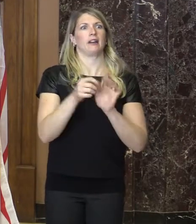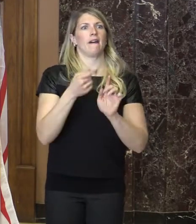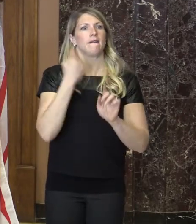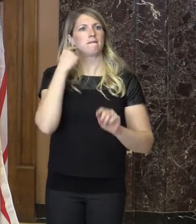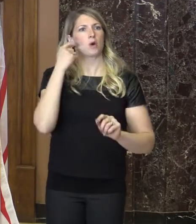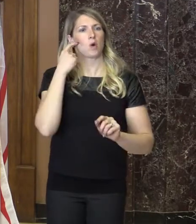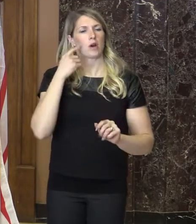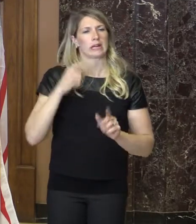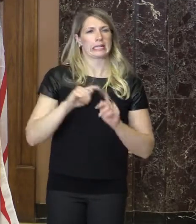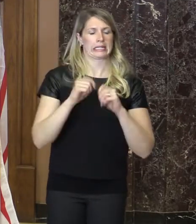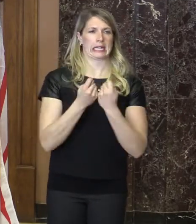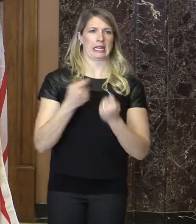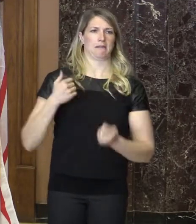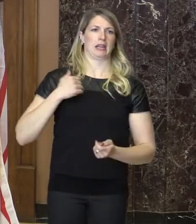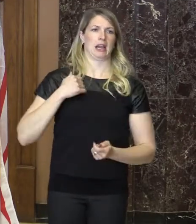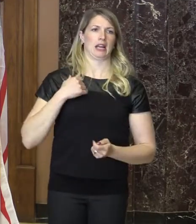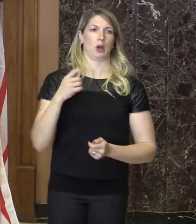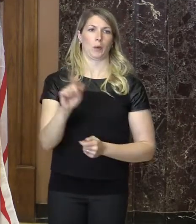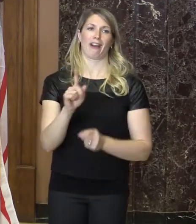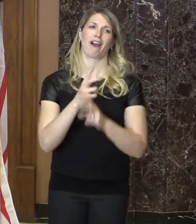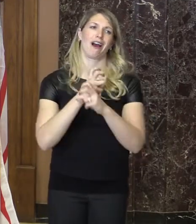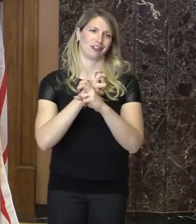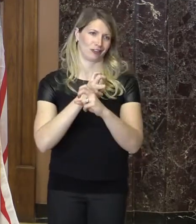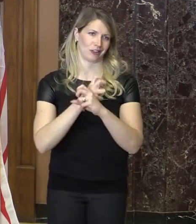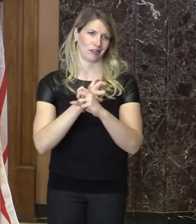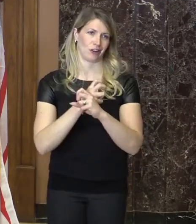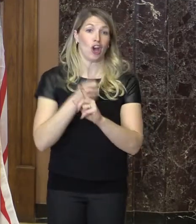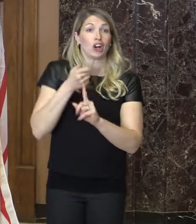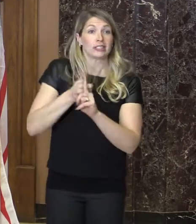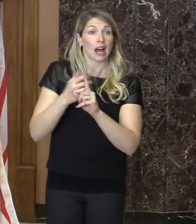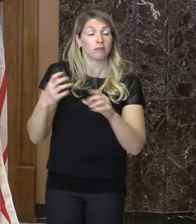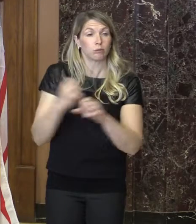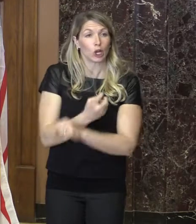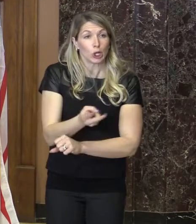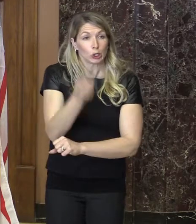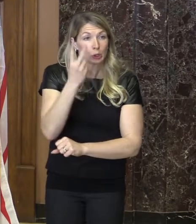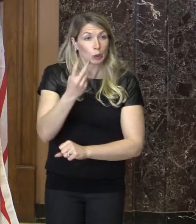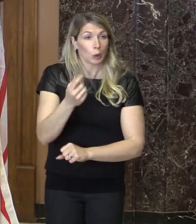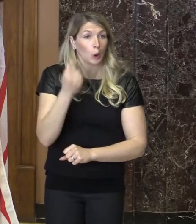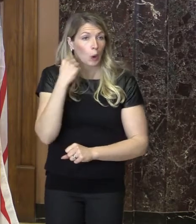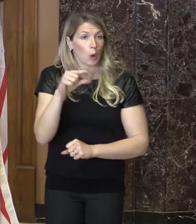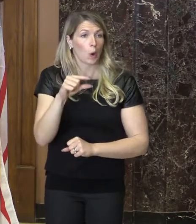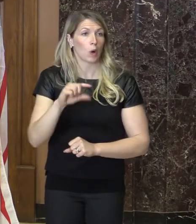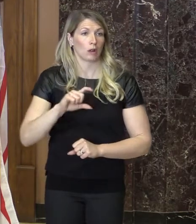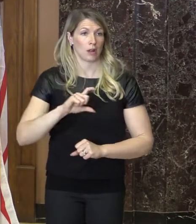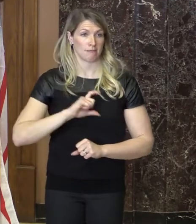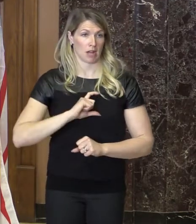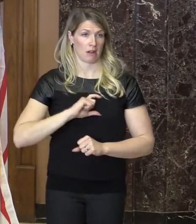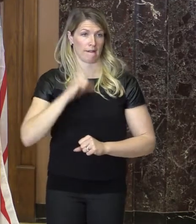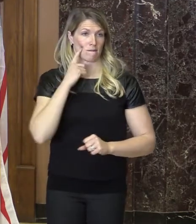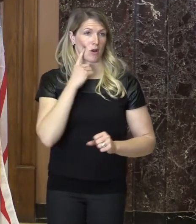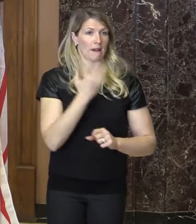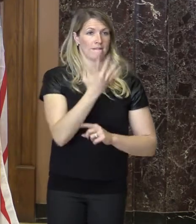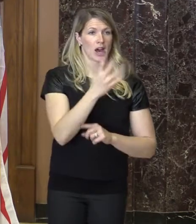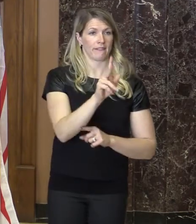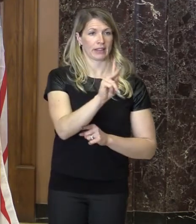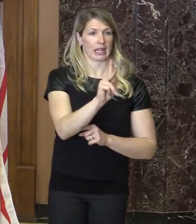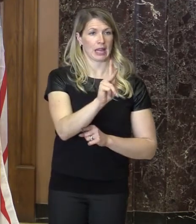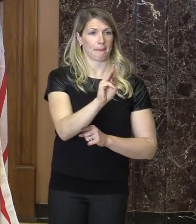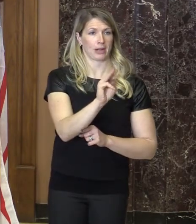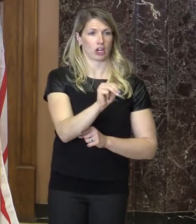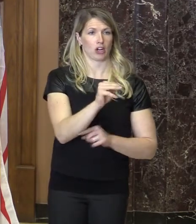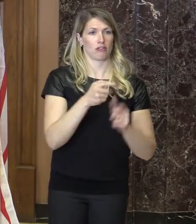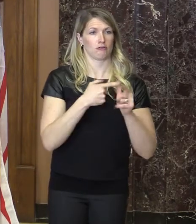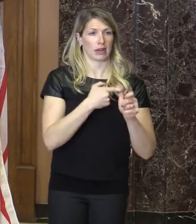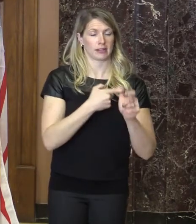World Winter Games in Austria. Crystal brings home two gold medals for the 5k race and four by 400 meter